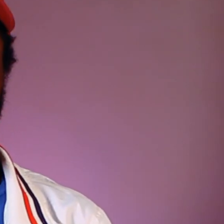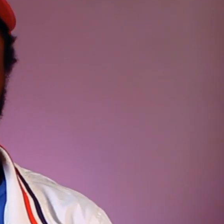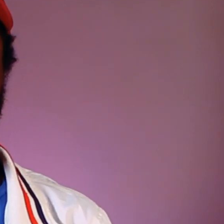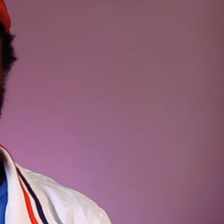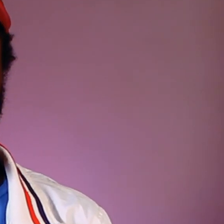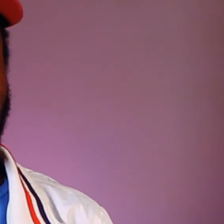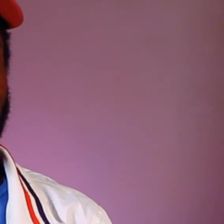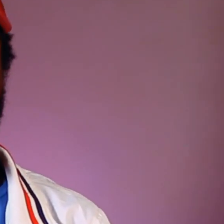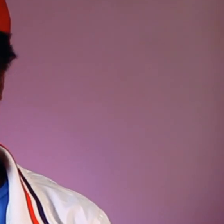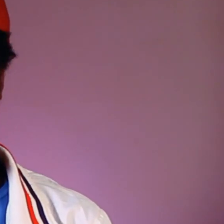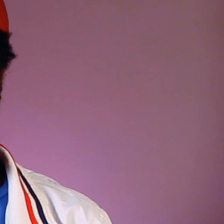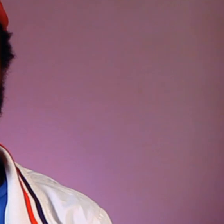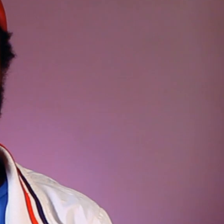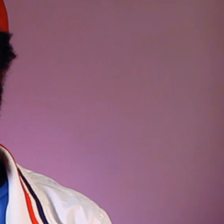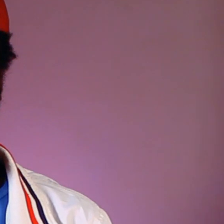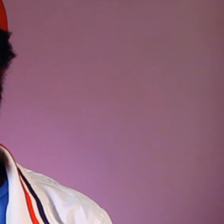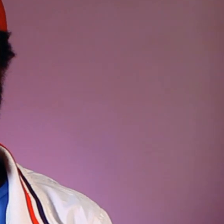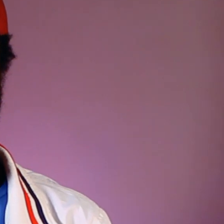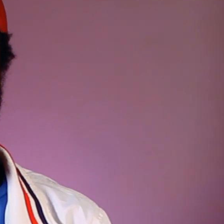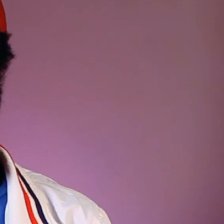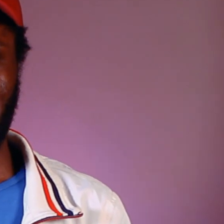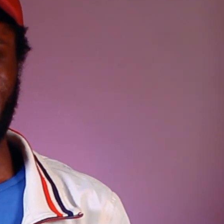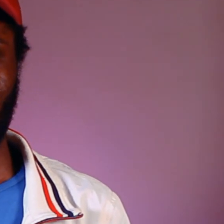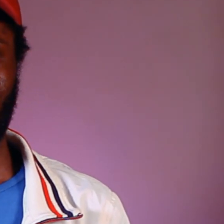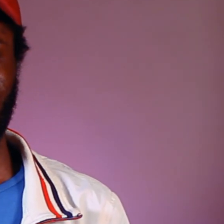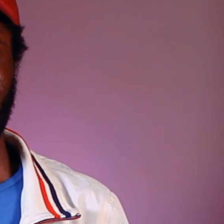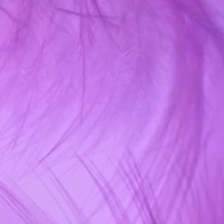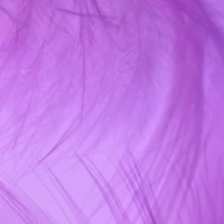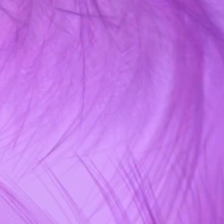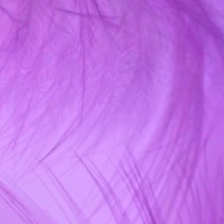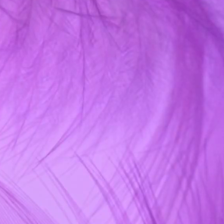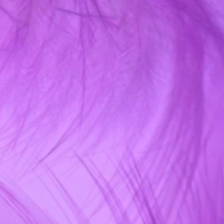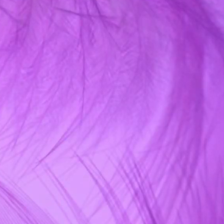is Sherif Arona, and see you in our next video. Makarau.